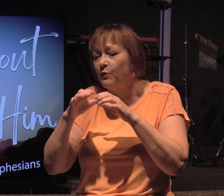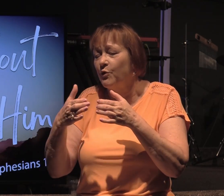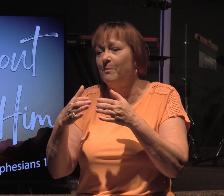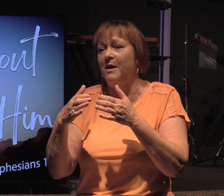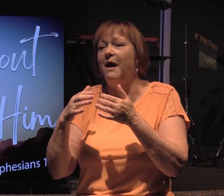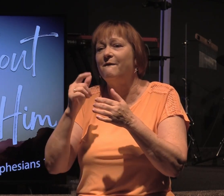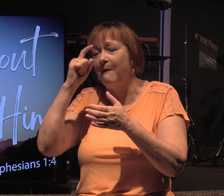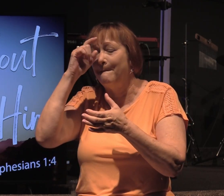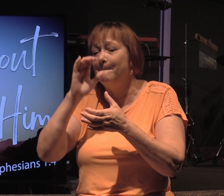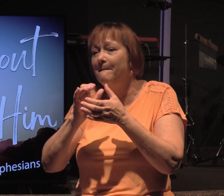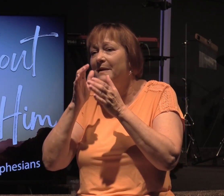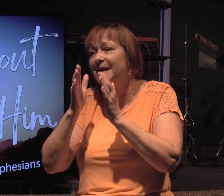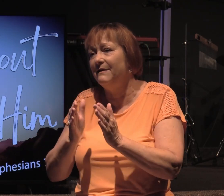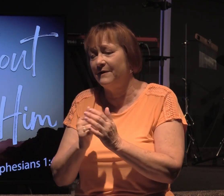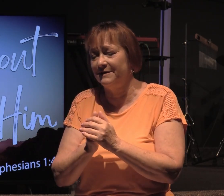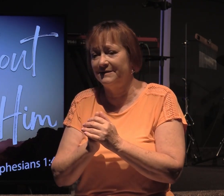believers.